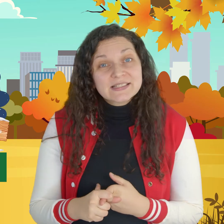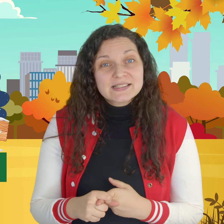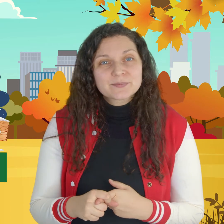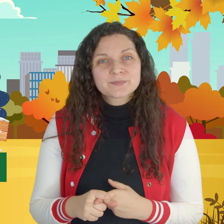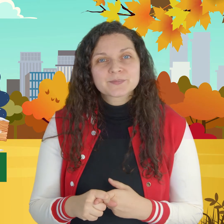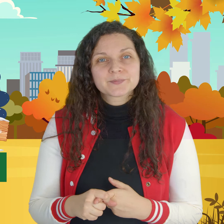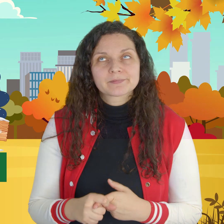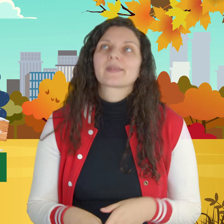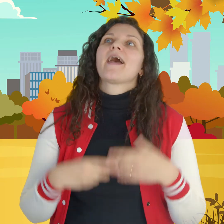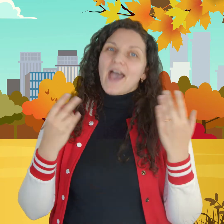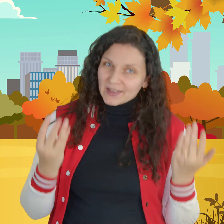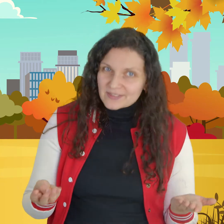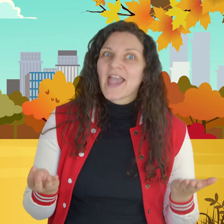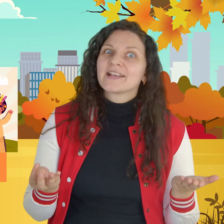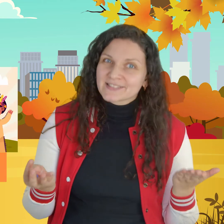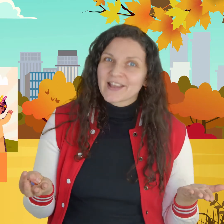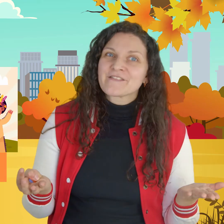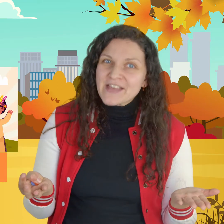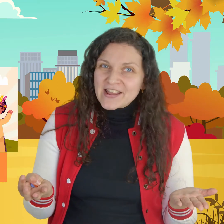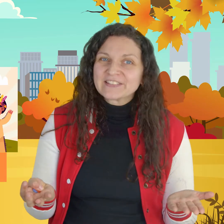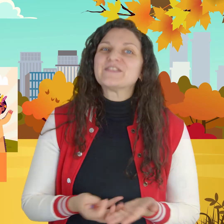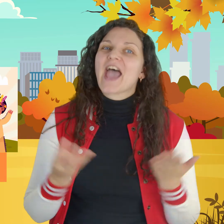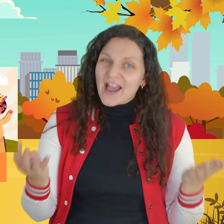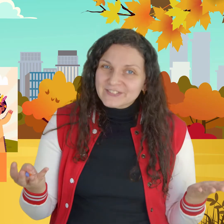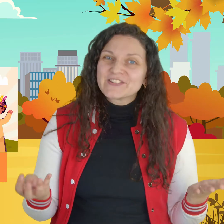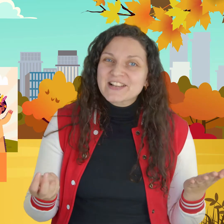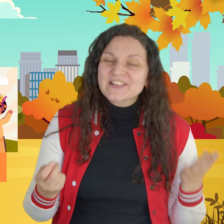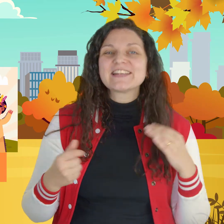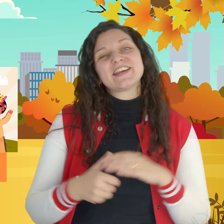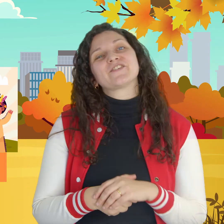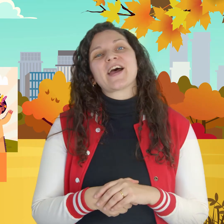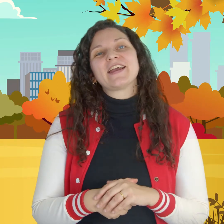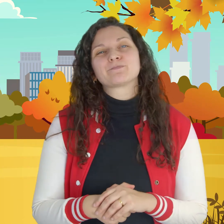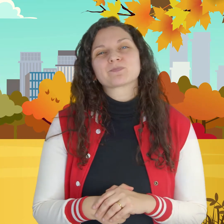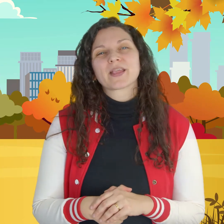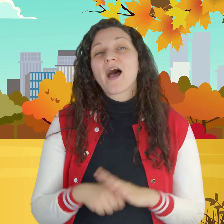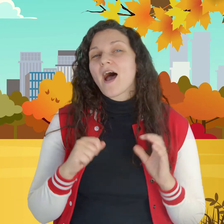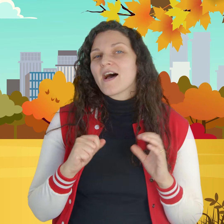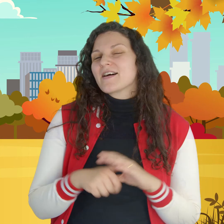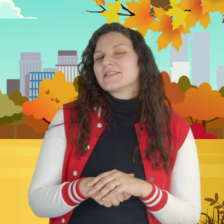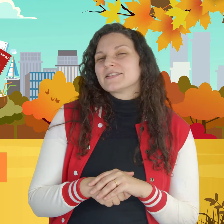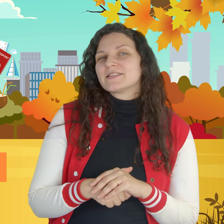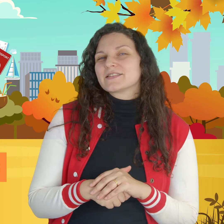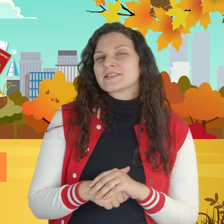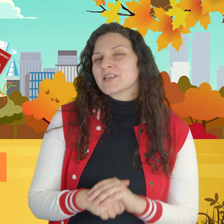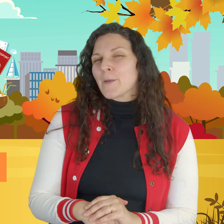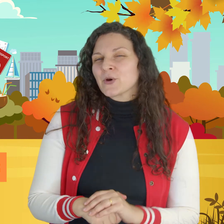Thanksgiving we have to include it here right the summer